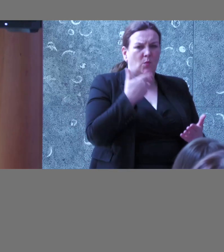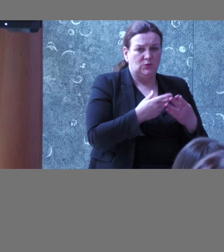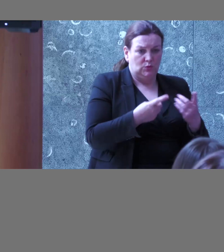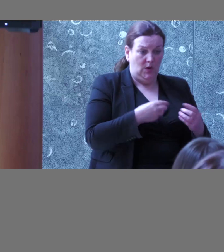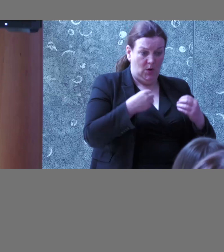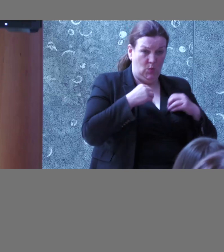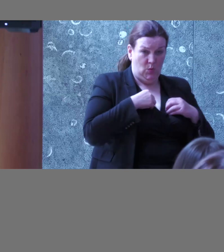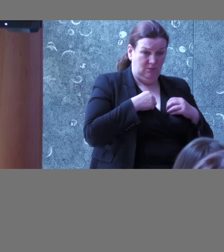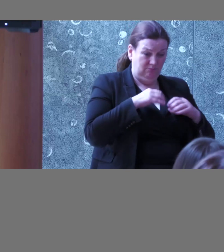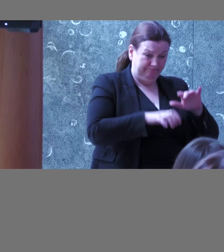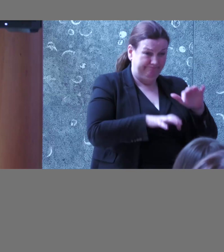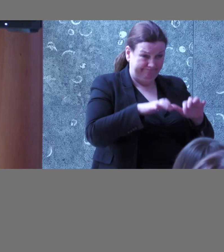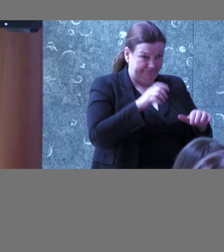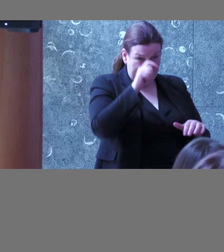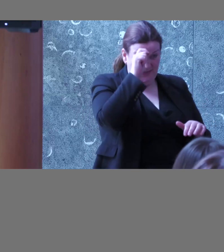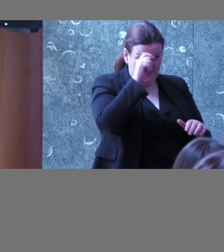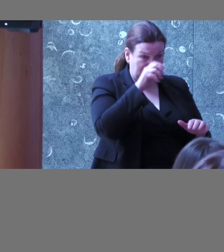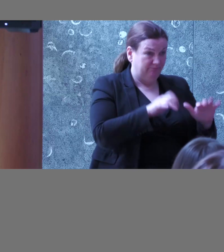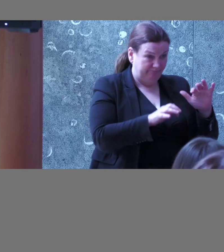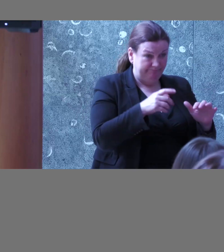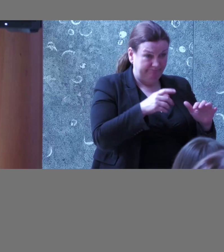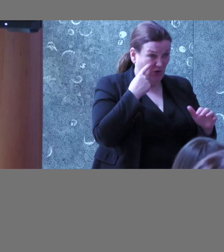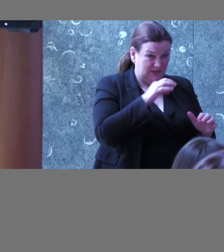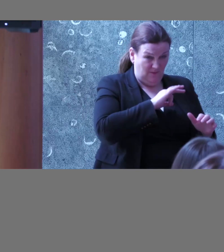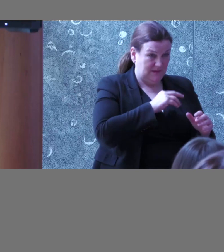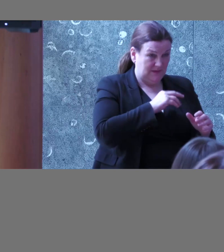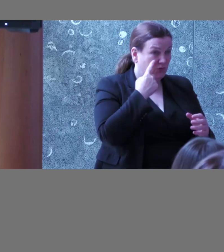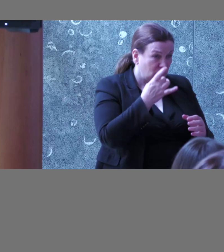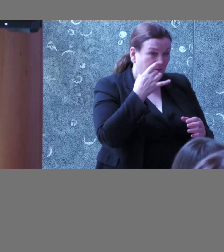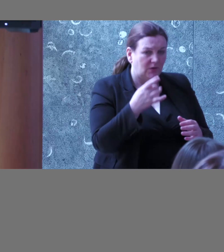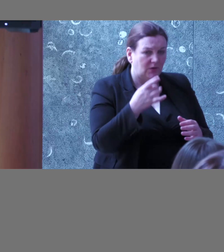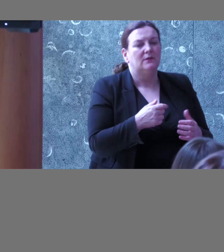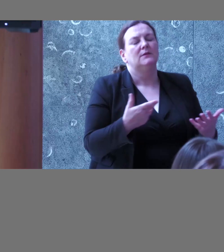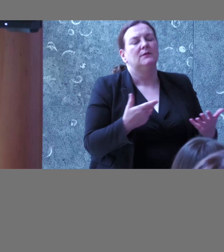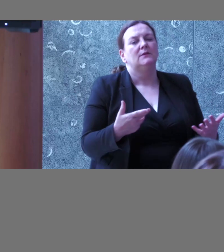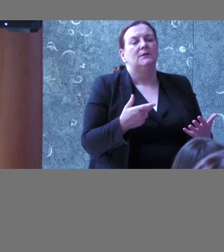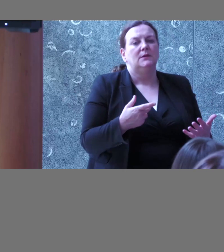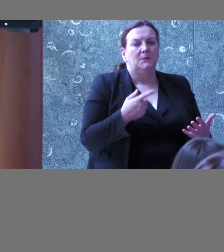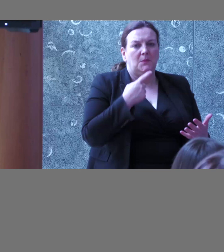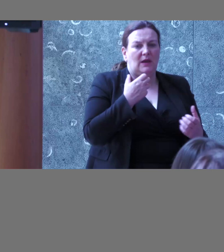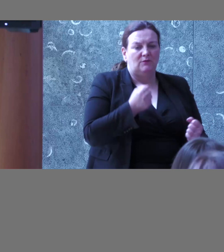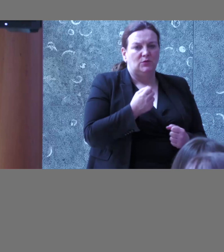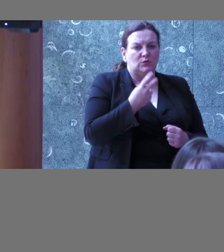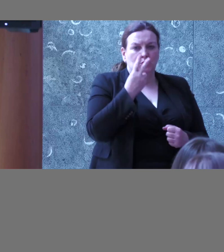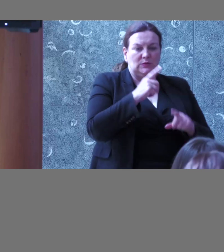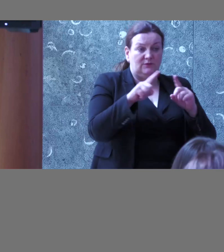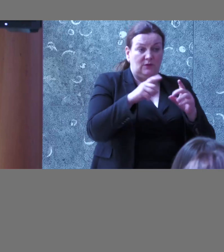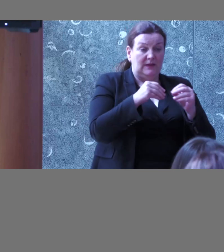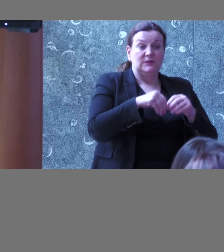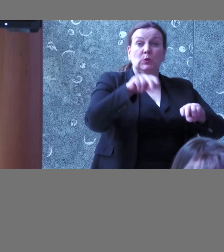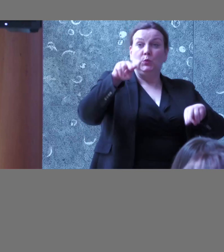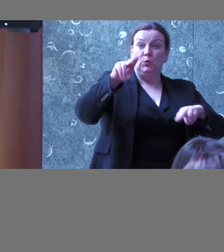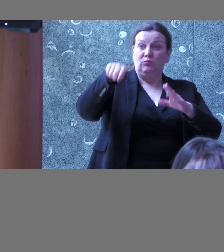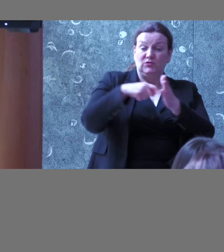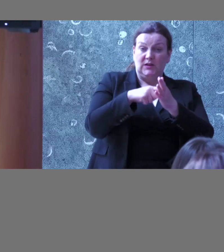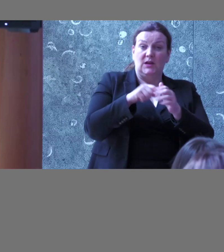testing but what we learned biggest to that is when we get kind of two scenarios here we have brand new projects and we have companies coming